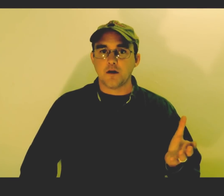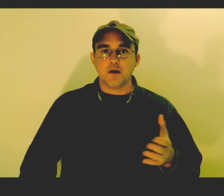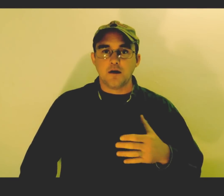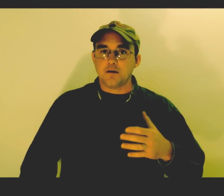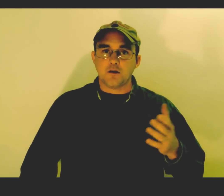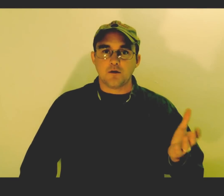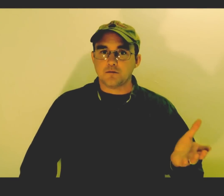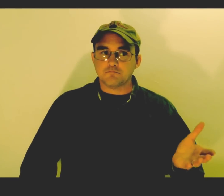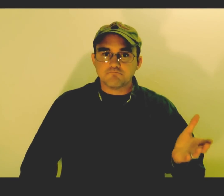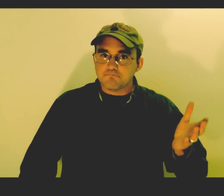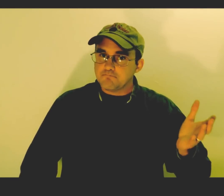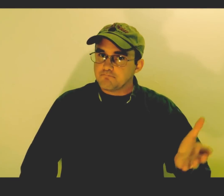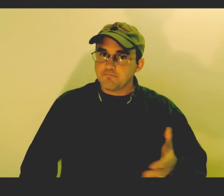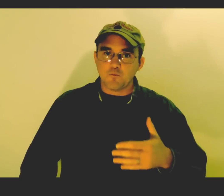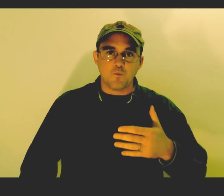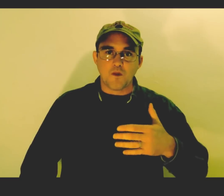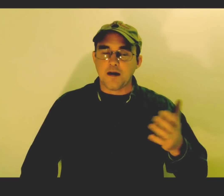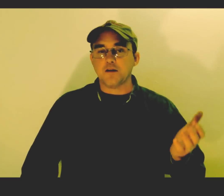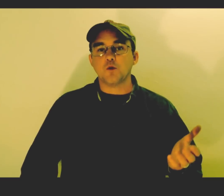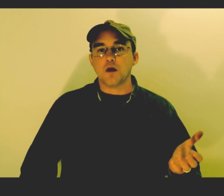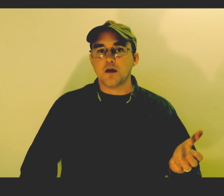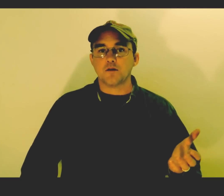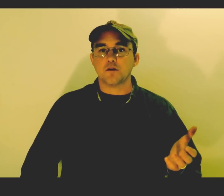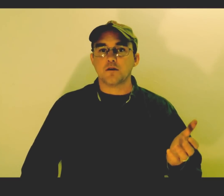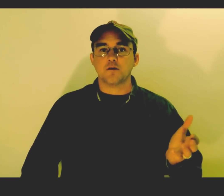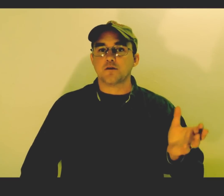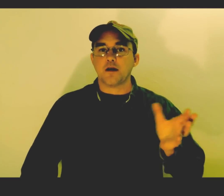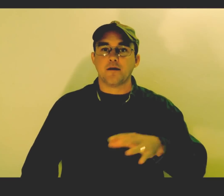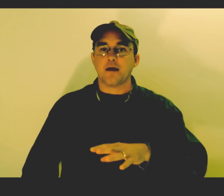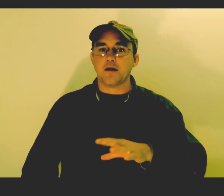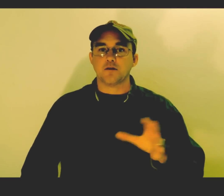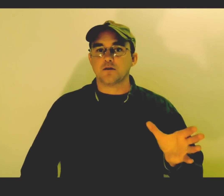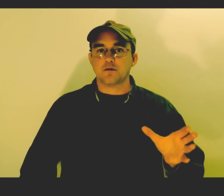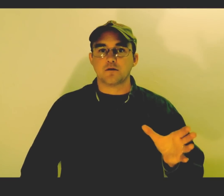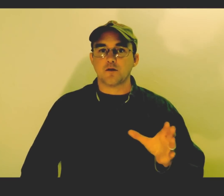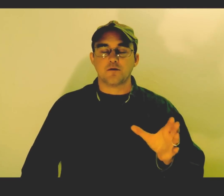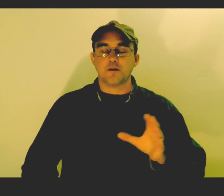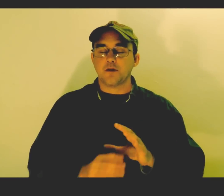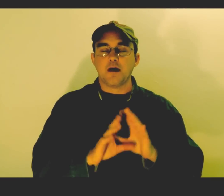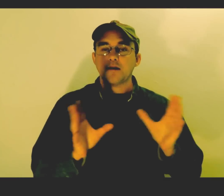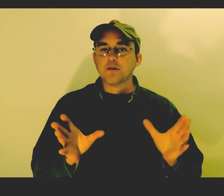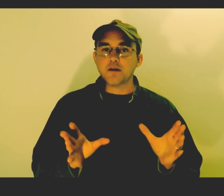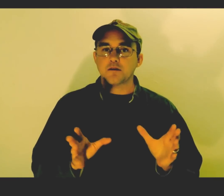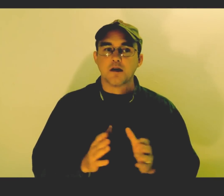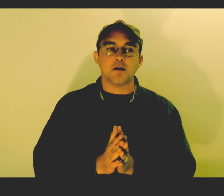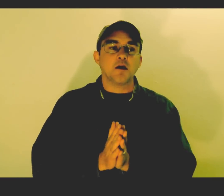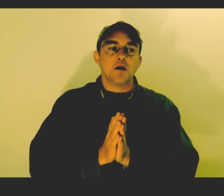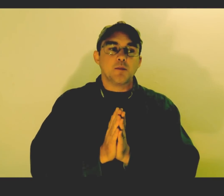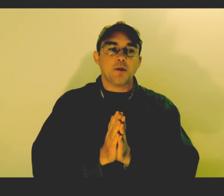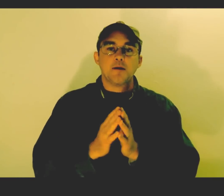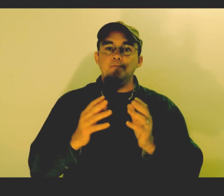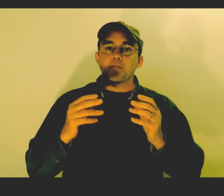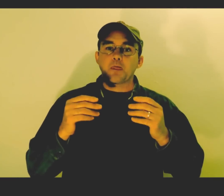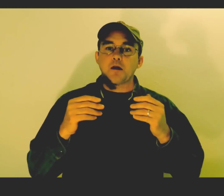80-100, and the cyanuric acid is 30-50, everything is in line, but the